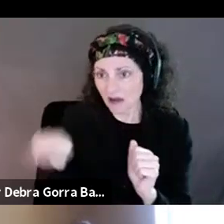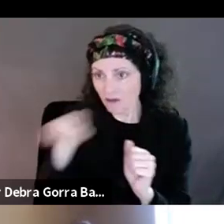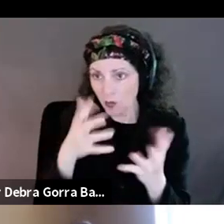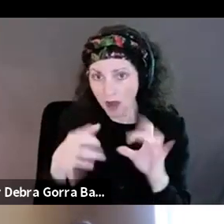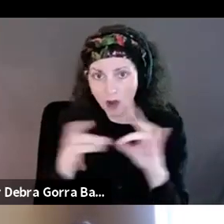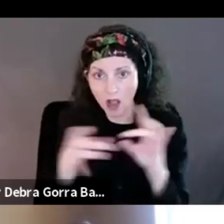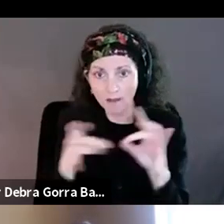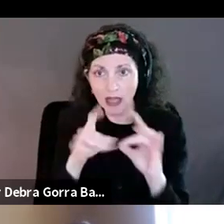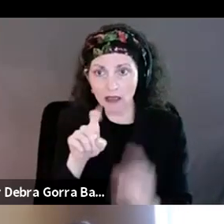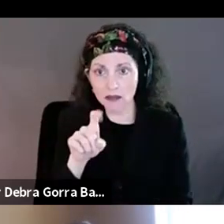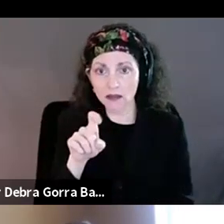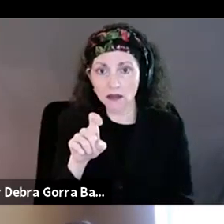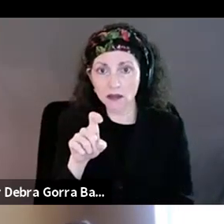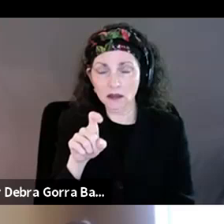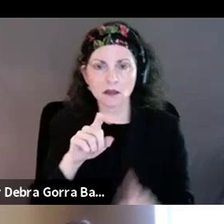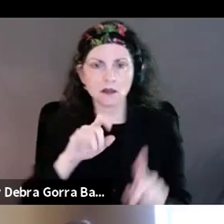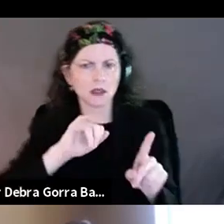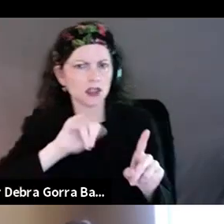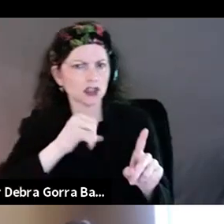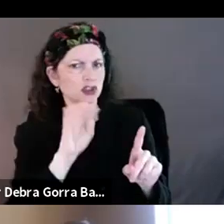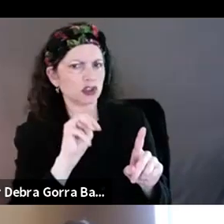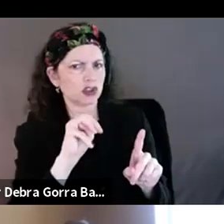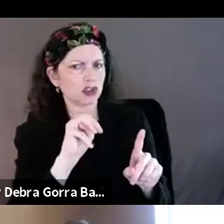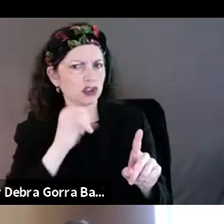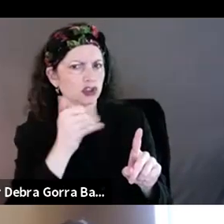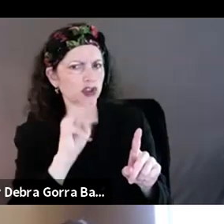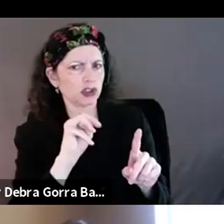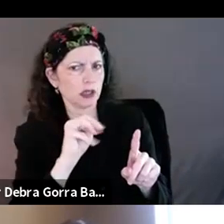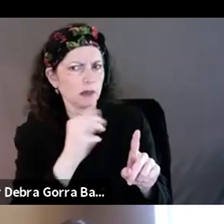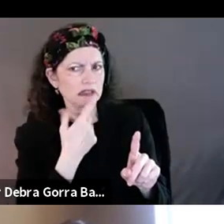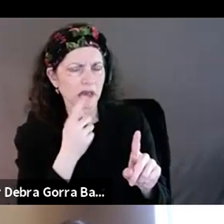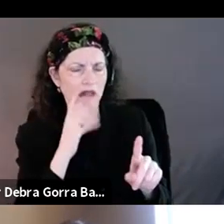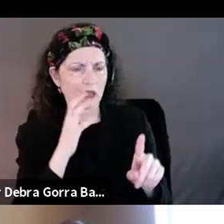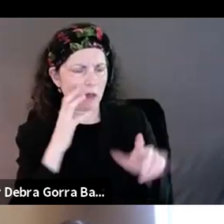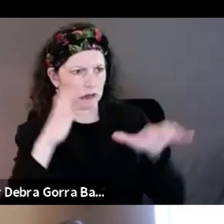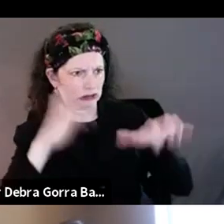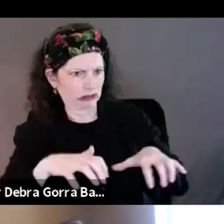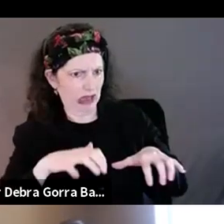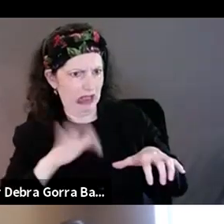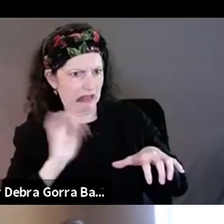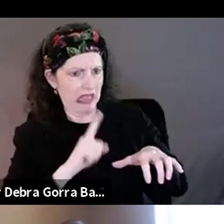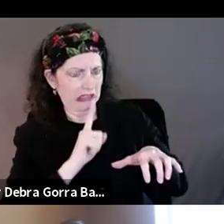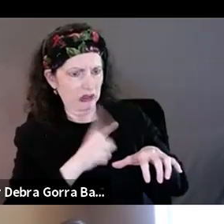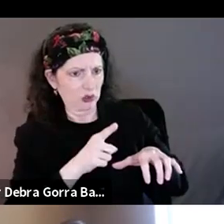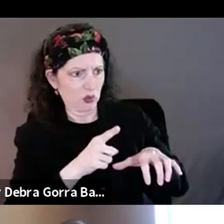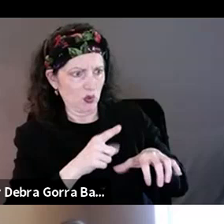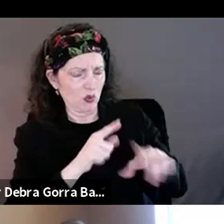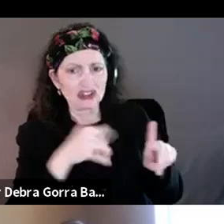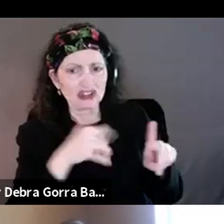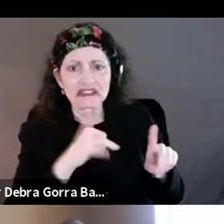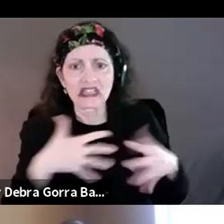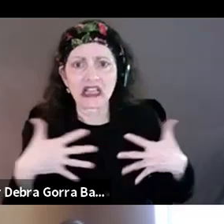I mean, it's shocking that that's true. And that that fear really exists. And it